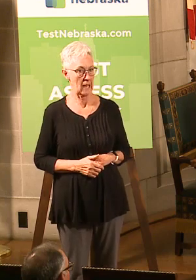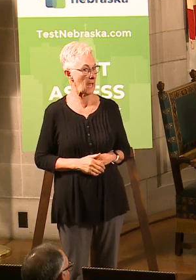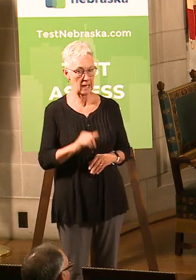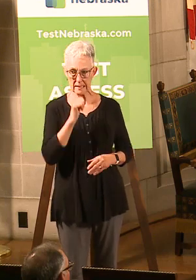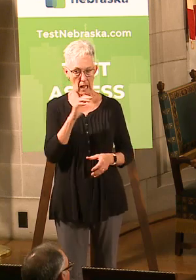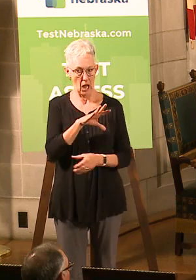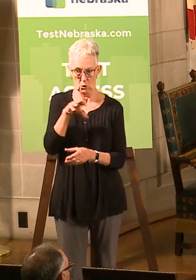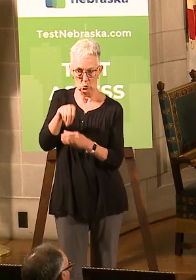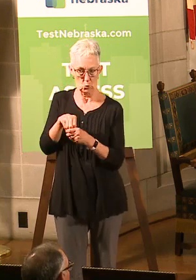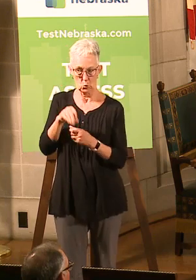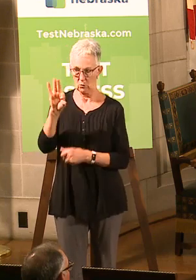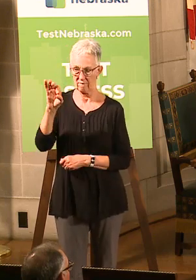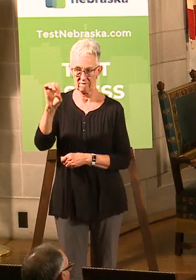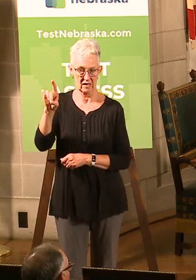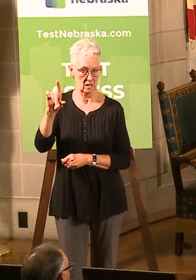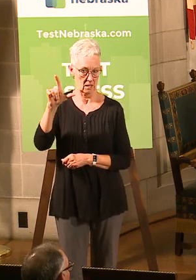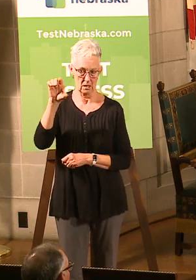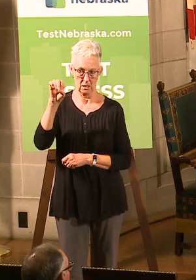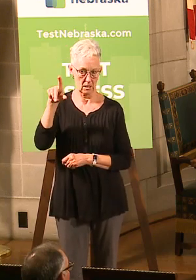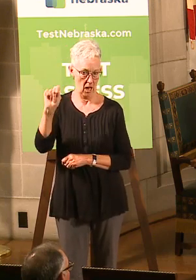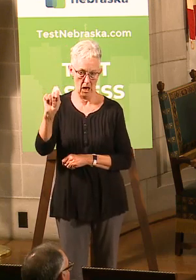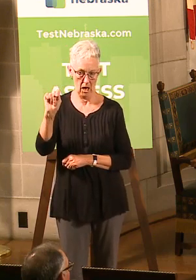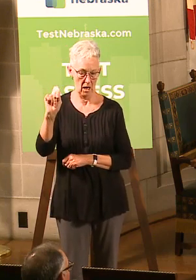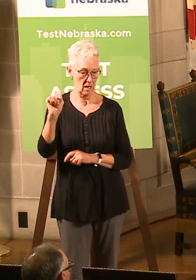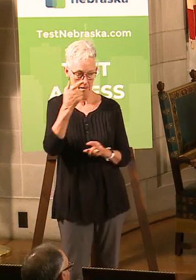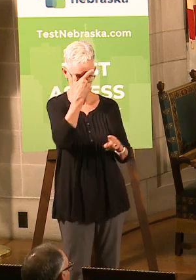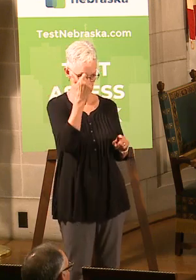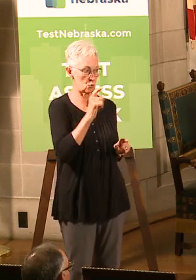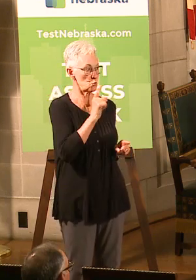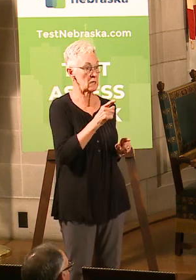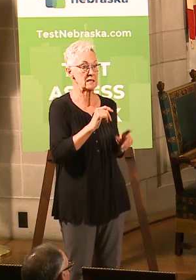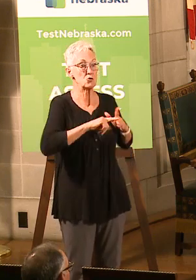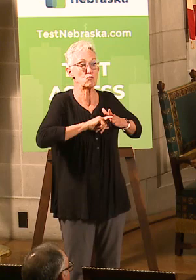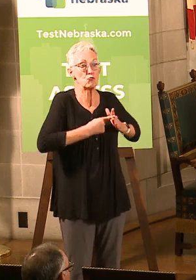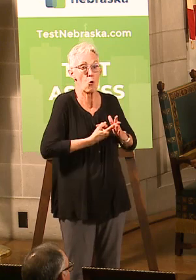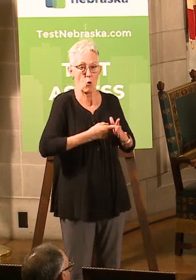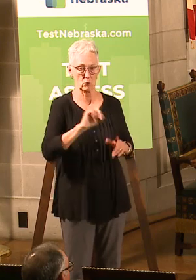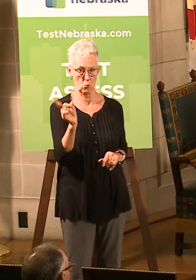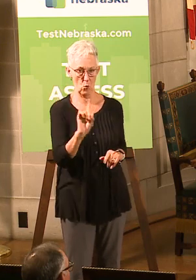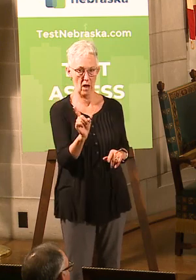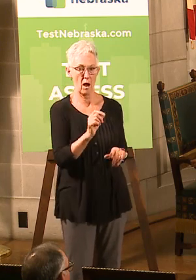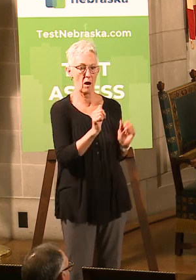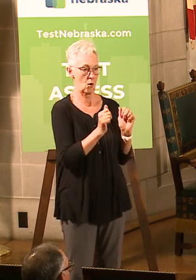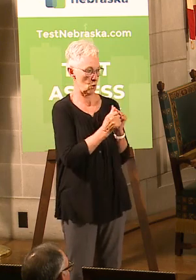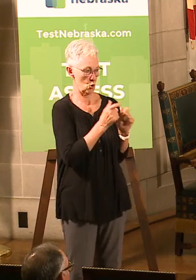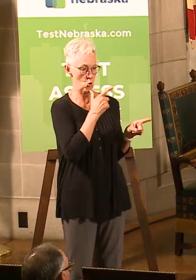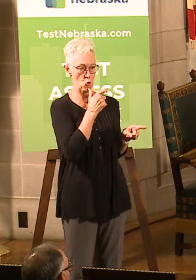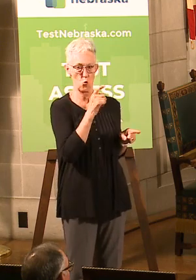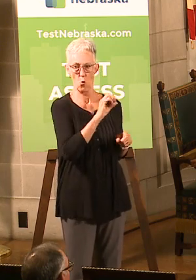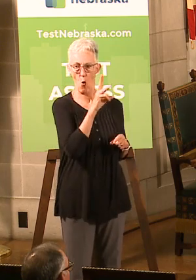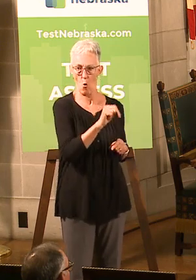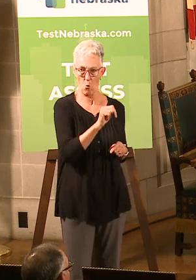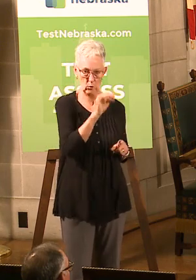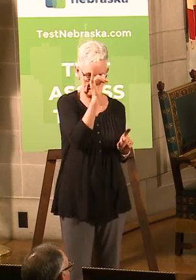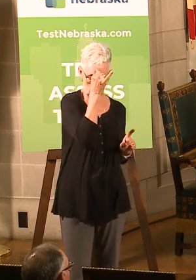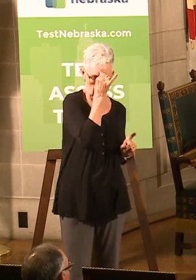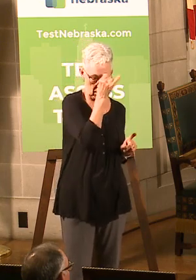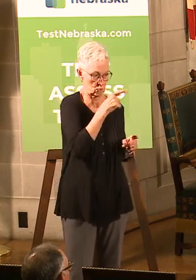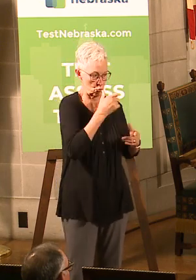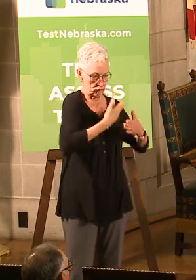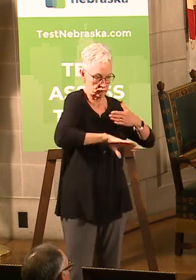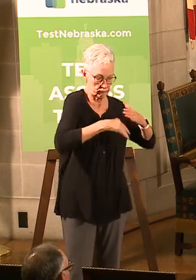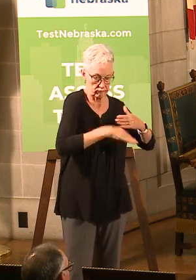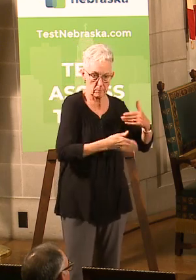And part of the reason there is because it all begins with cow-calf operator out in the end, and it helps us reach one of our main focuses of